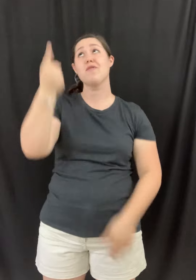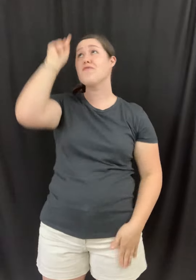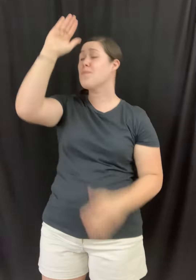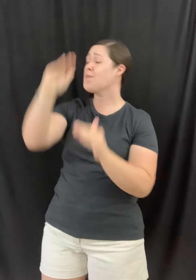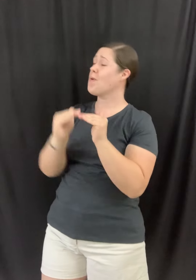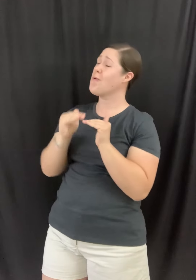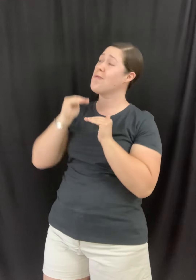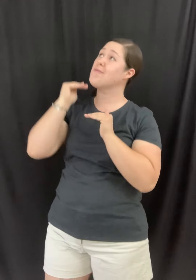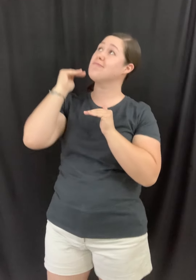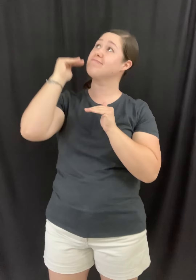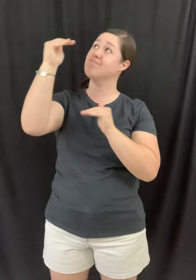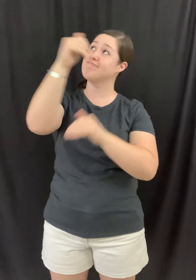for more